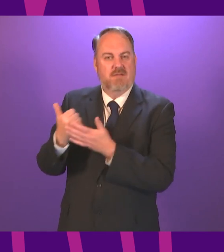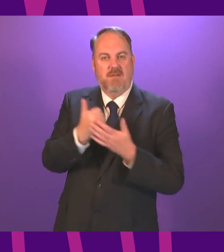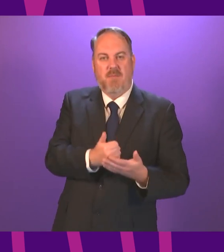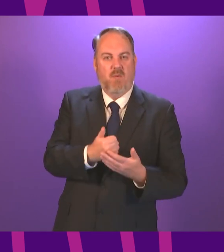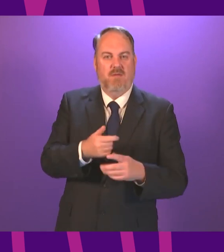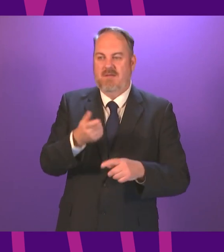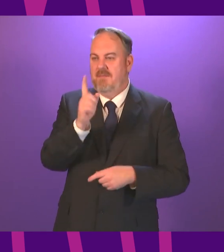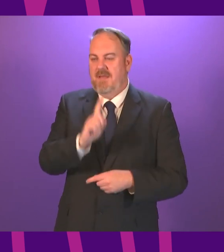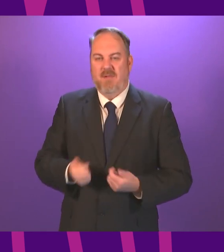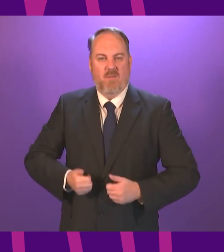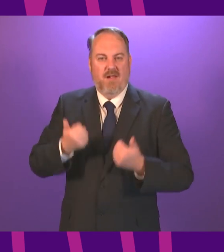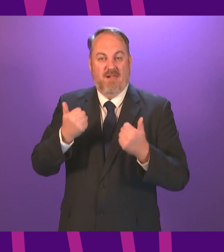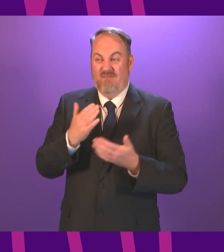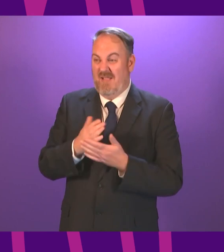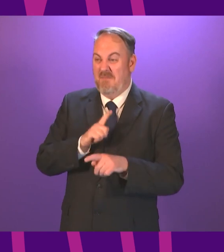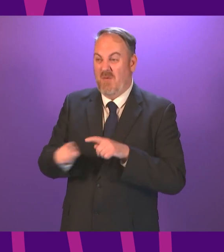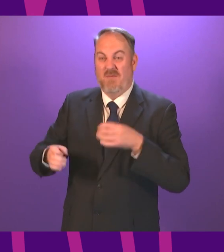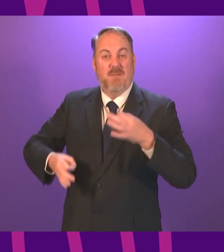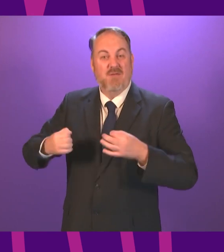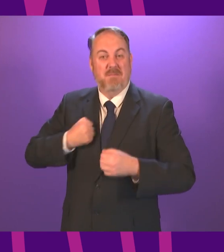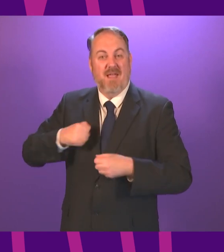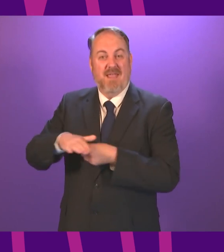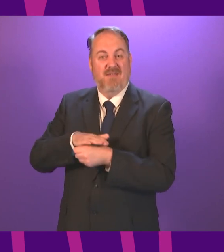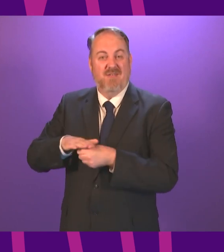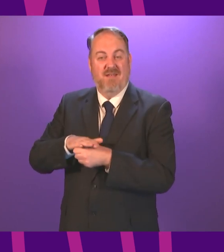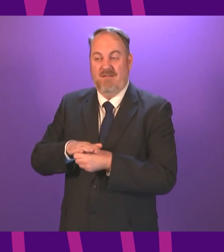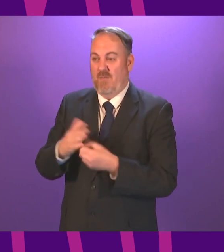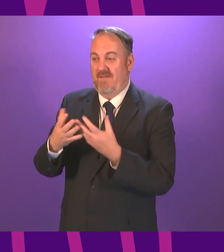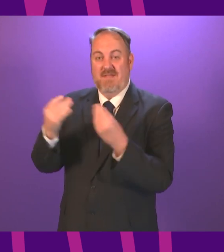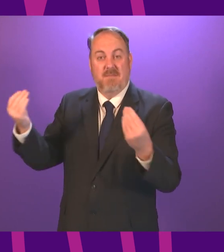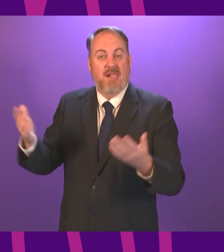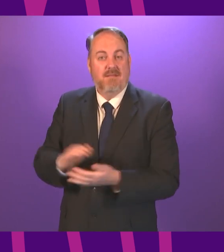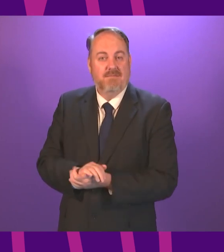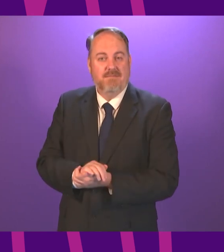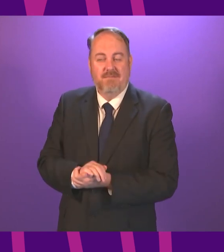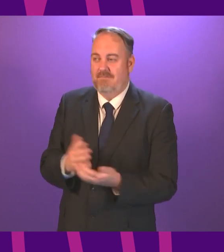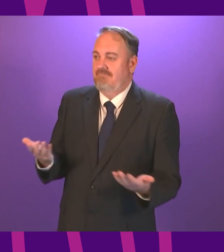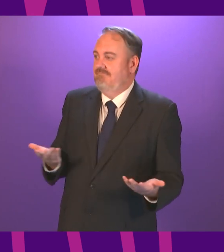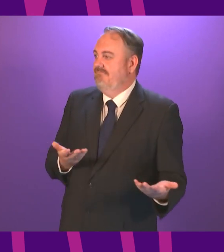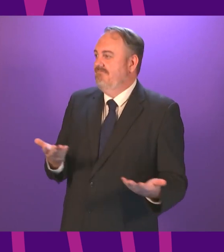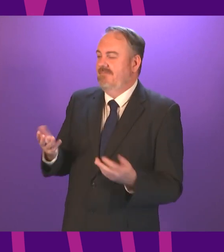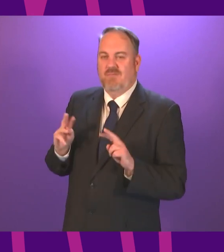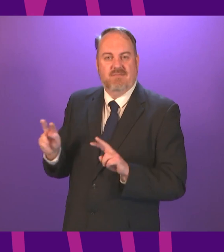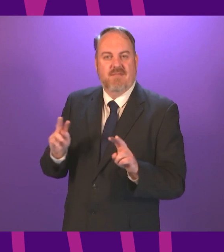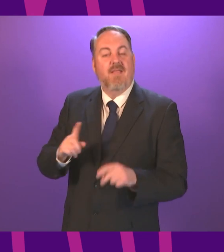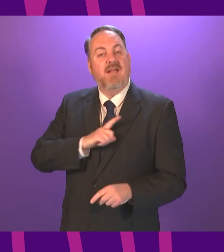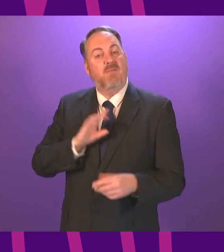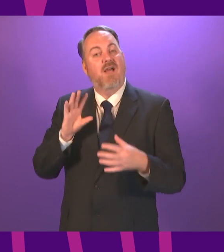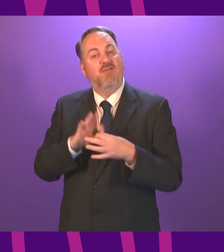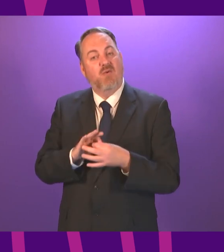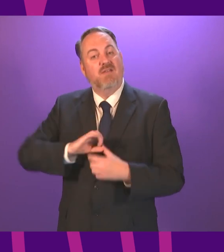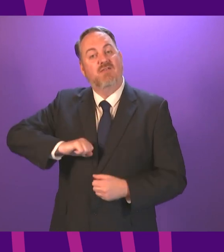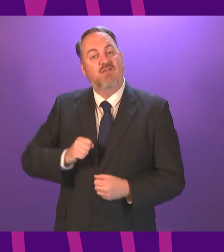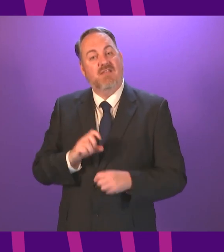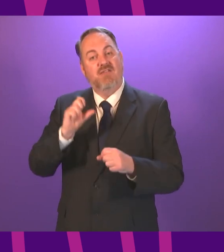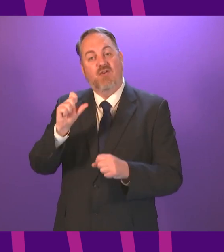to put it bluntly most politicians in my area were invisible that's why I joined the Scottish Conservatives not just because